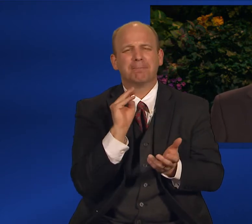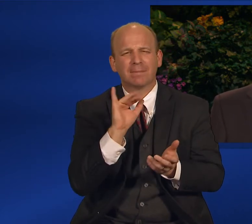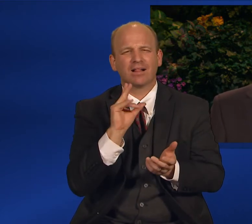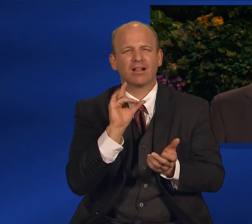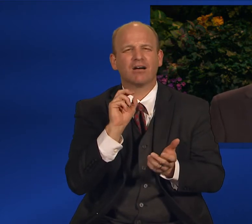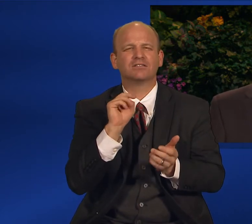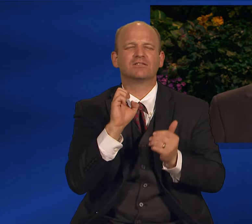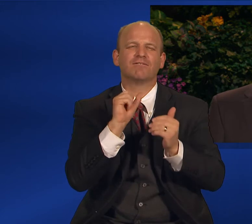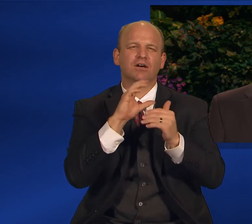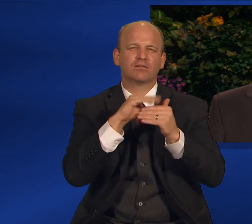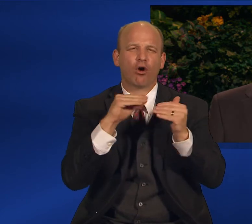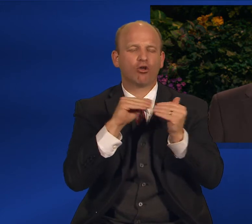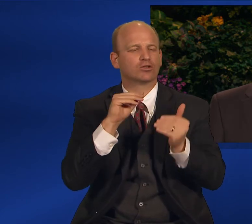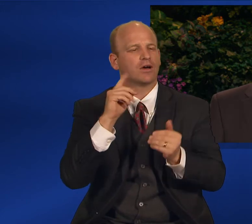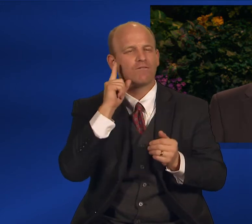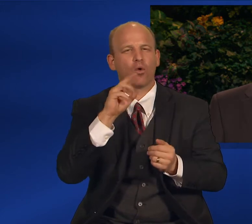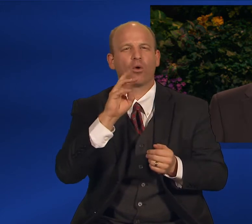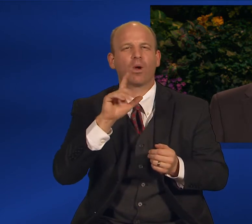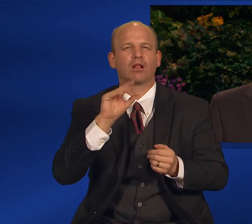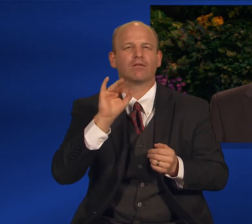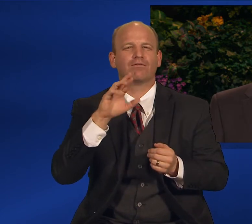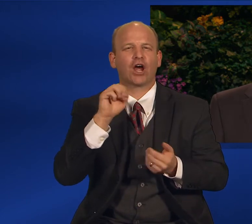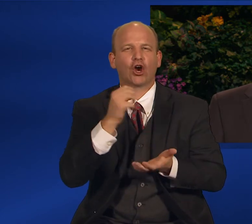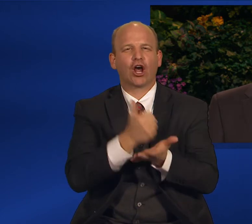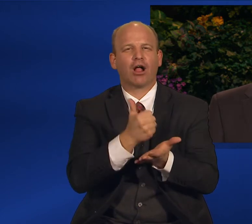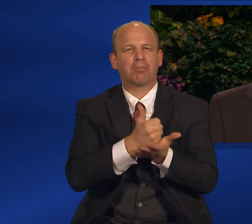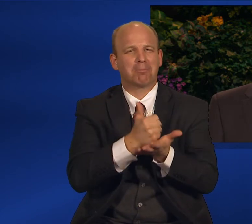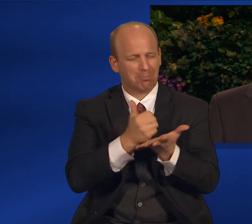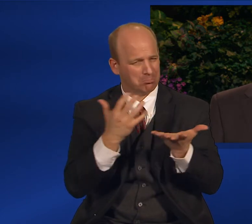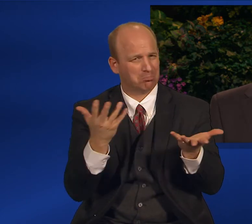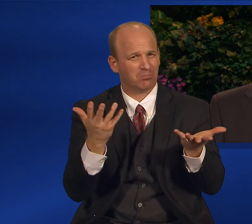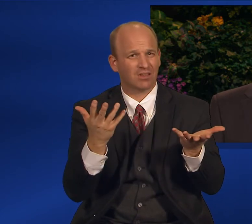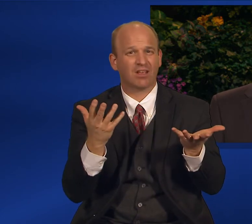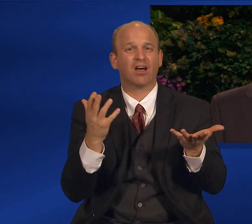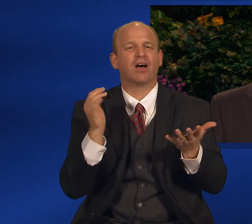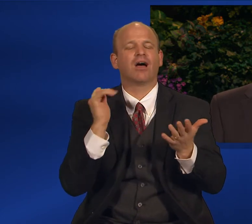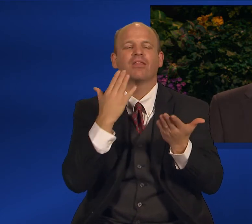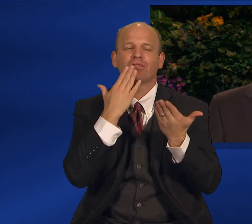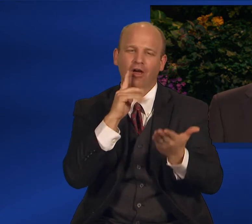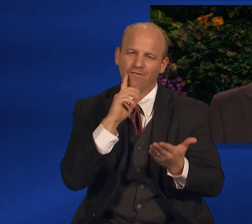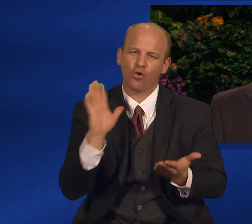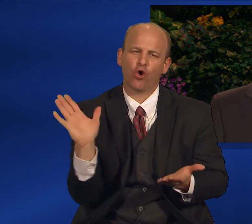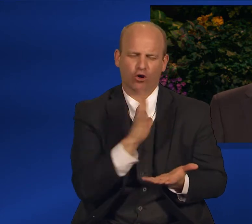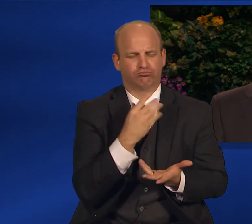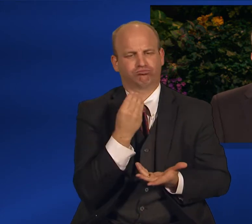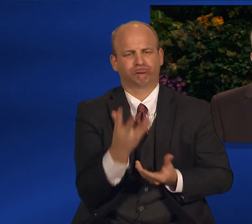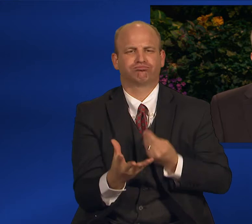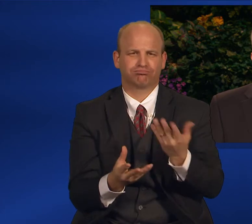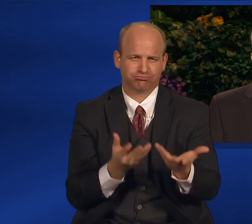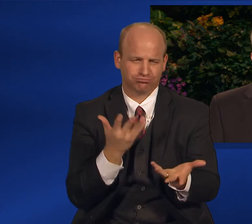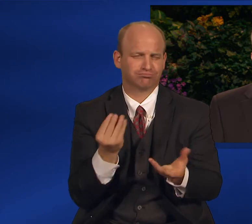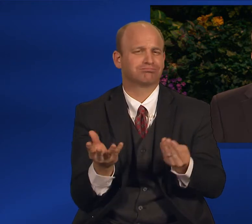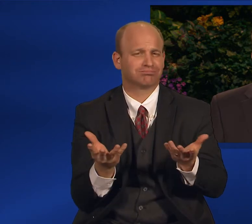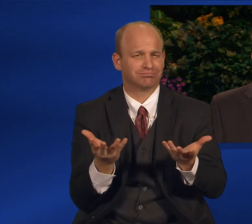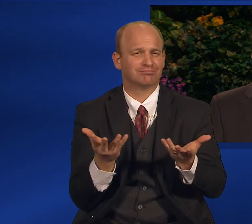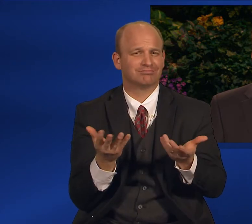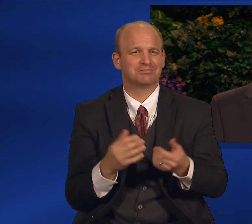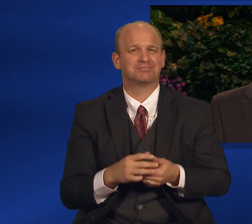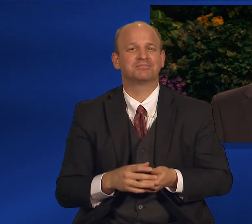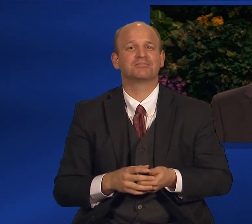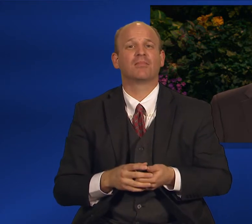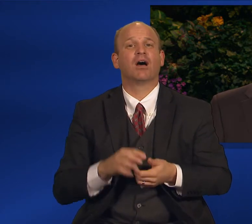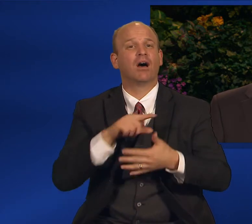All of this does not begin to count the individual acts of kindness and support, gifts of food, clothing, money,